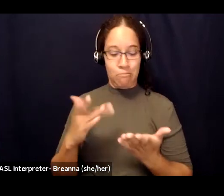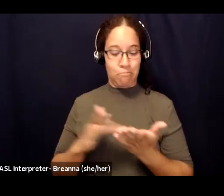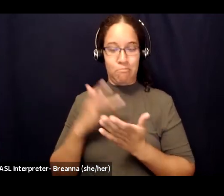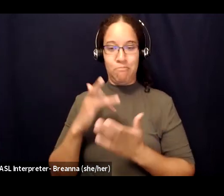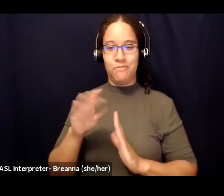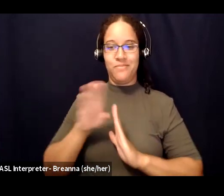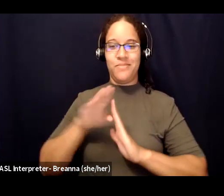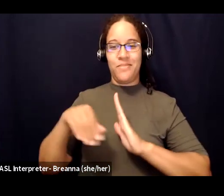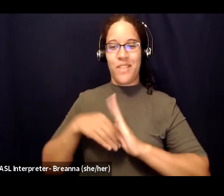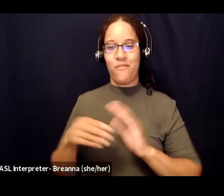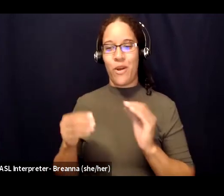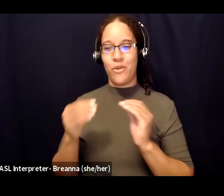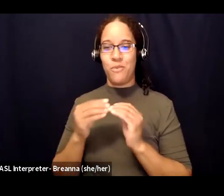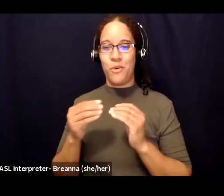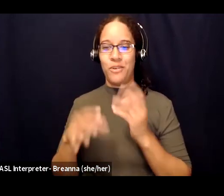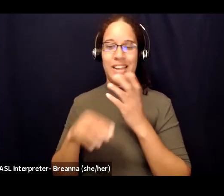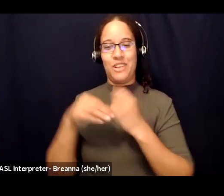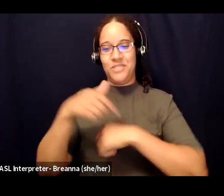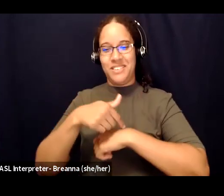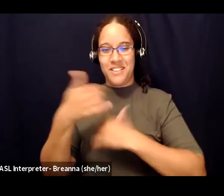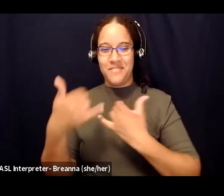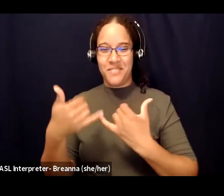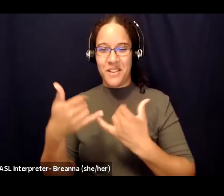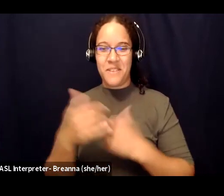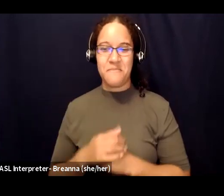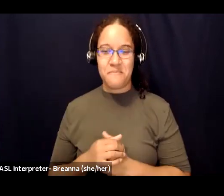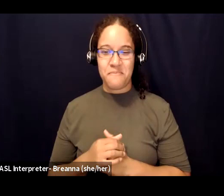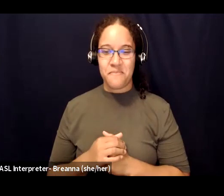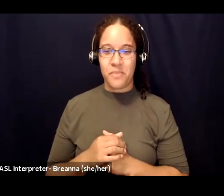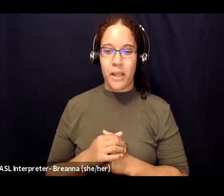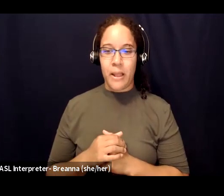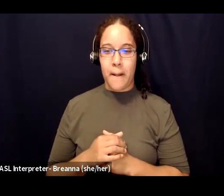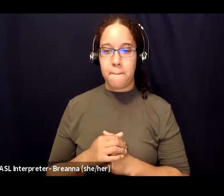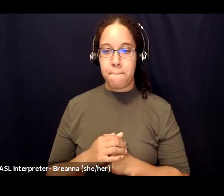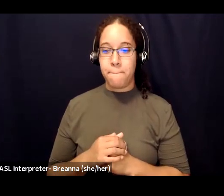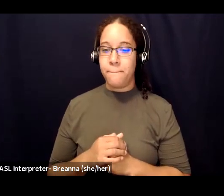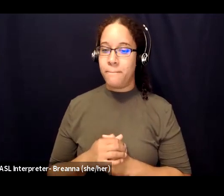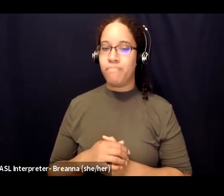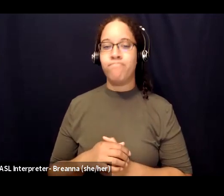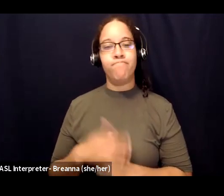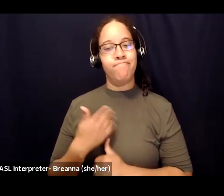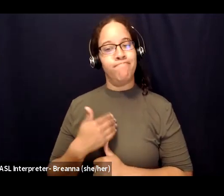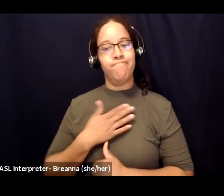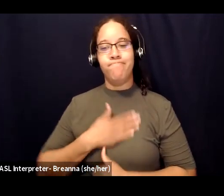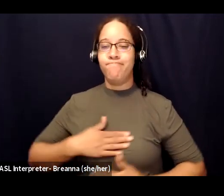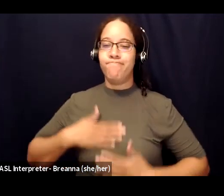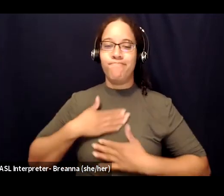or other things that you'd like to do and so i really appreciate you everyone's um